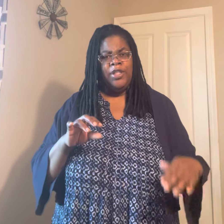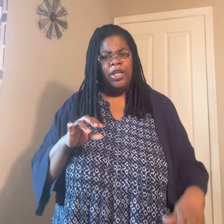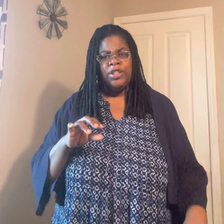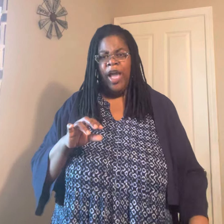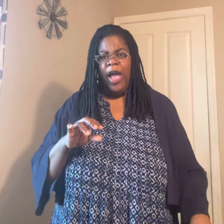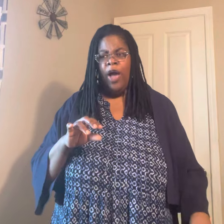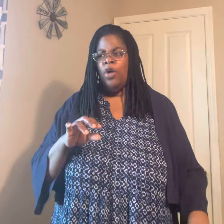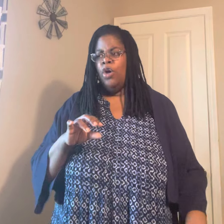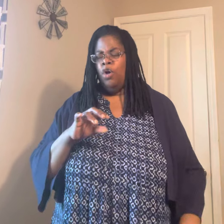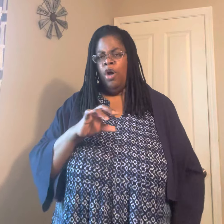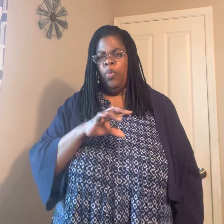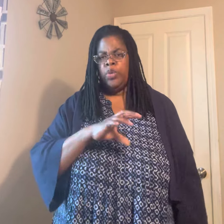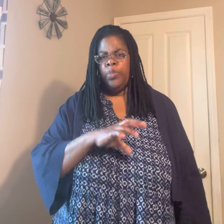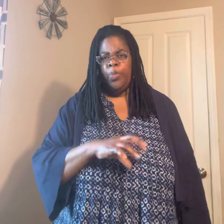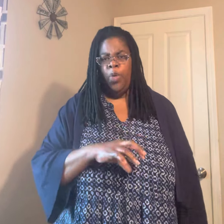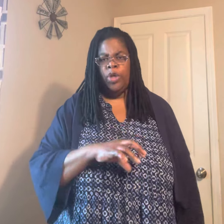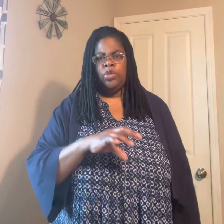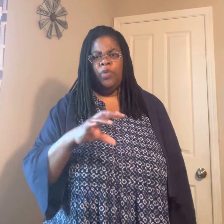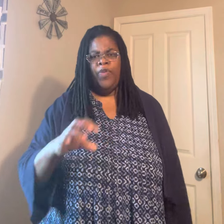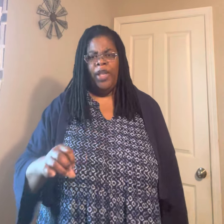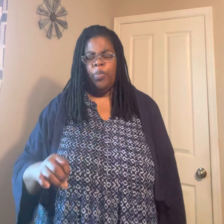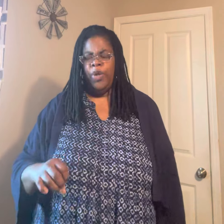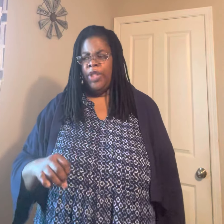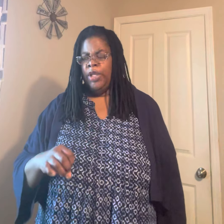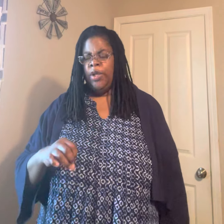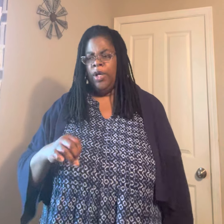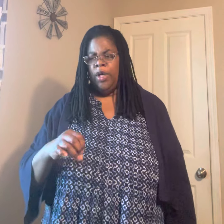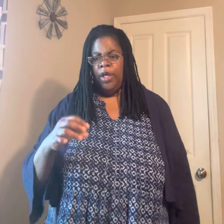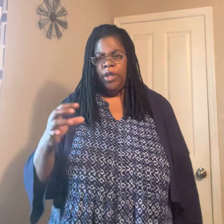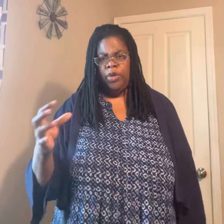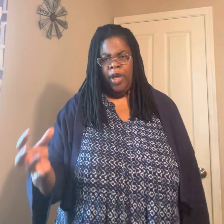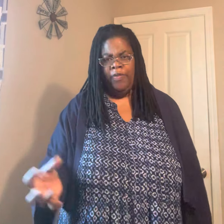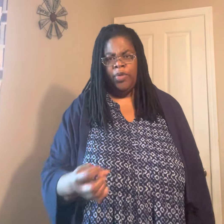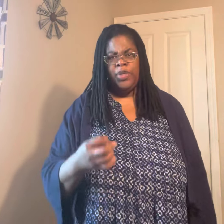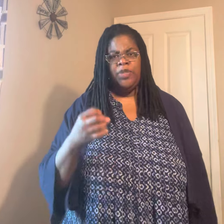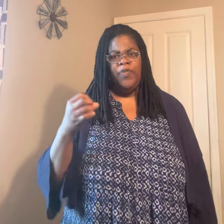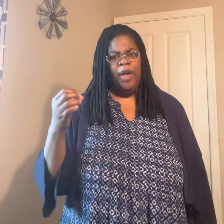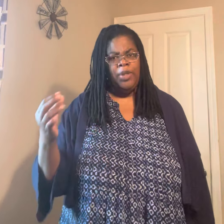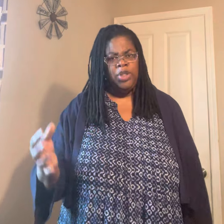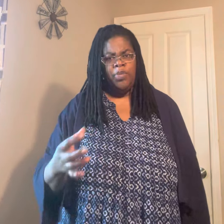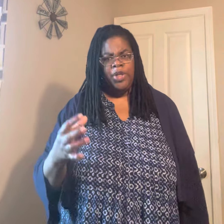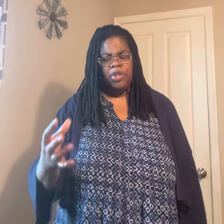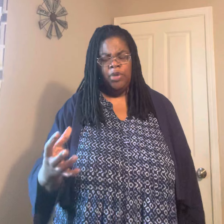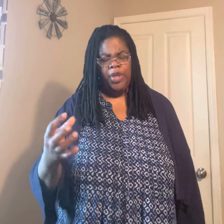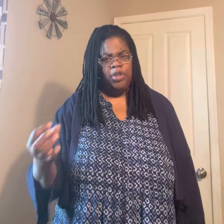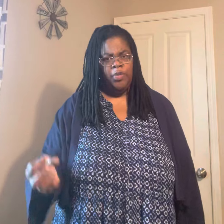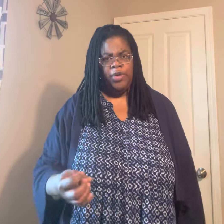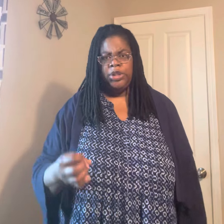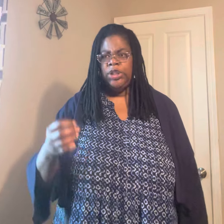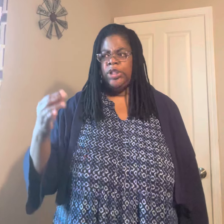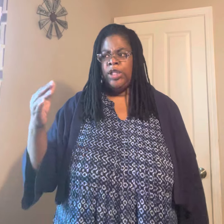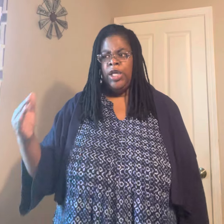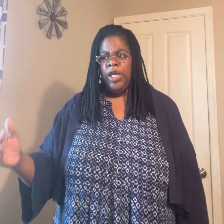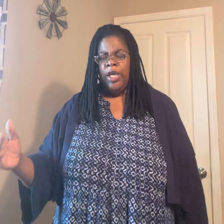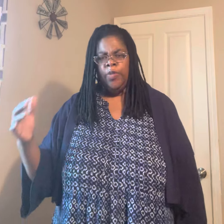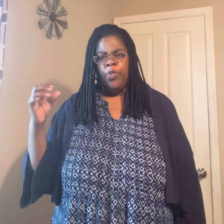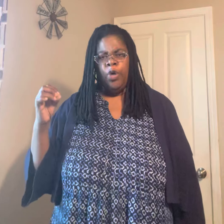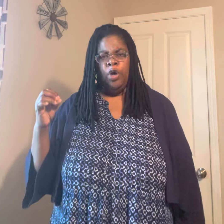young child, uh, was born into a family with it. uh, you have the Christian family, generation, generation of Christians and, and, uh,